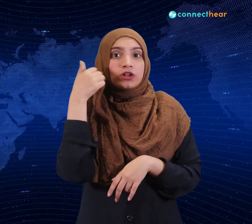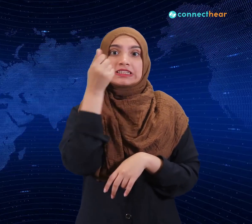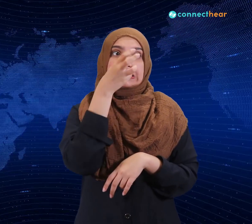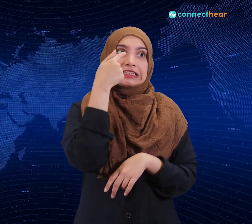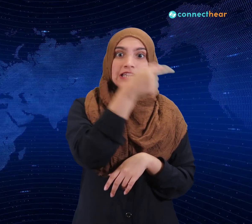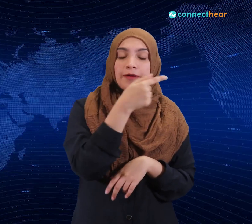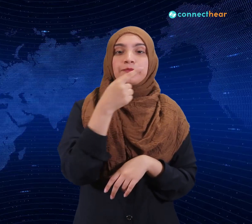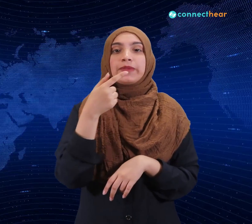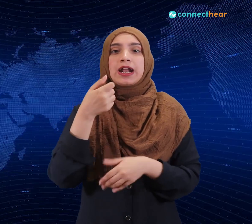email and password.